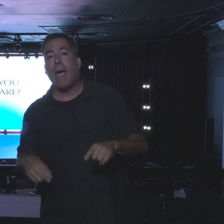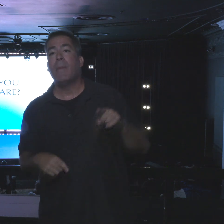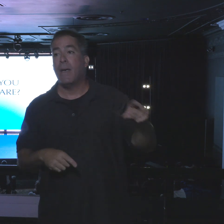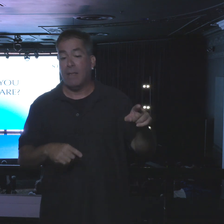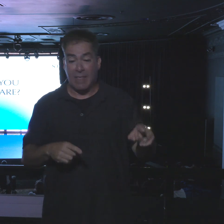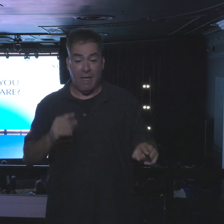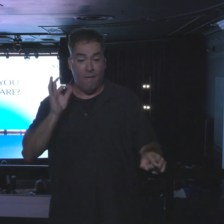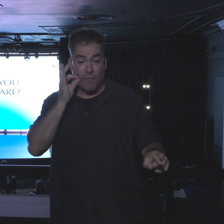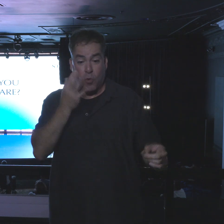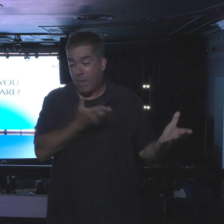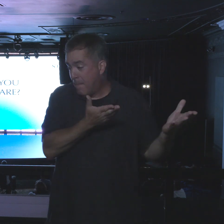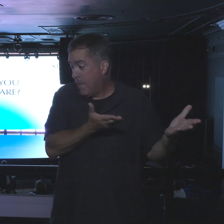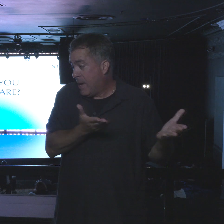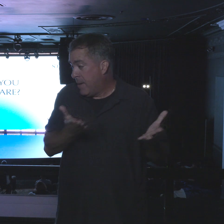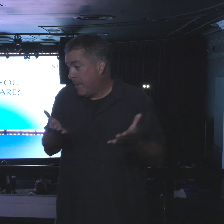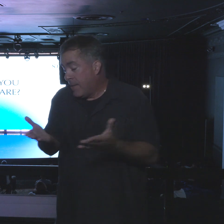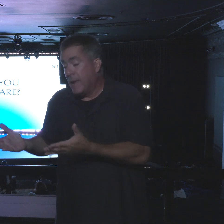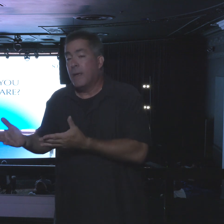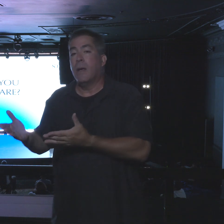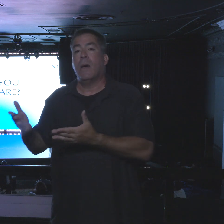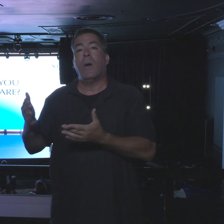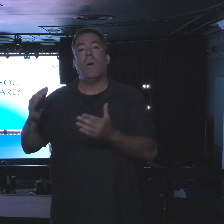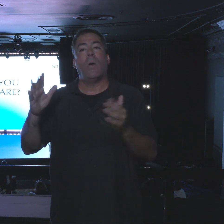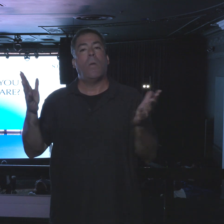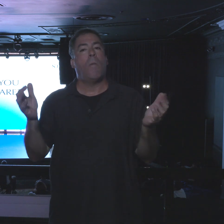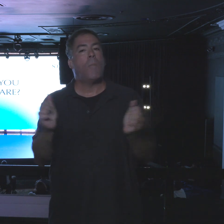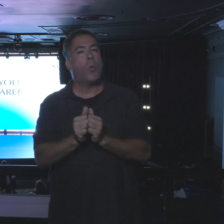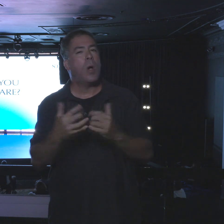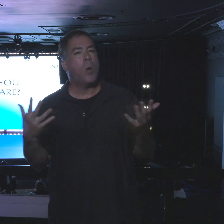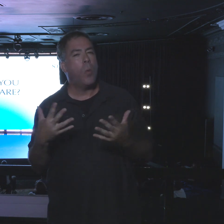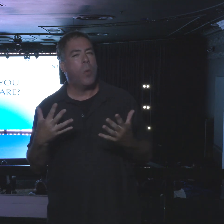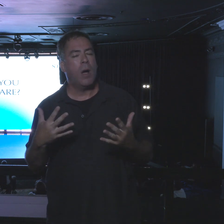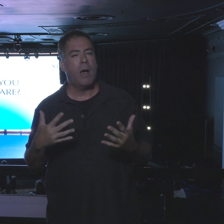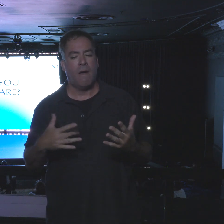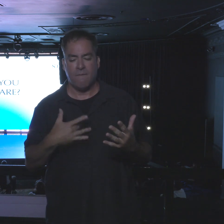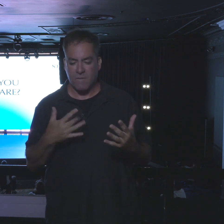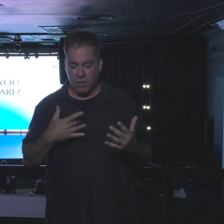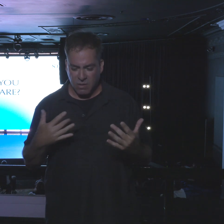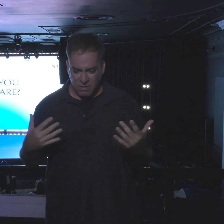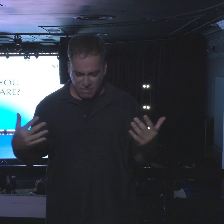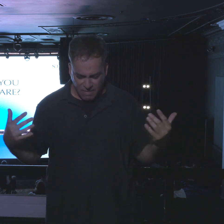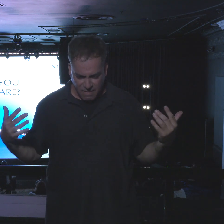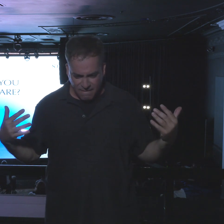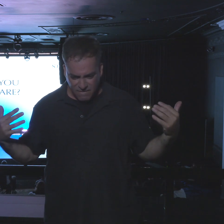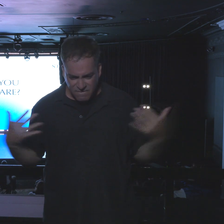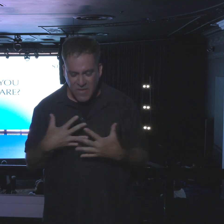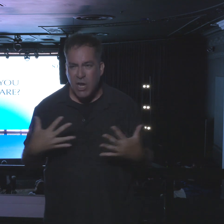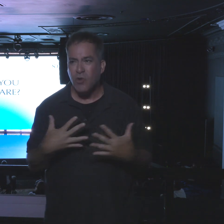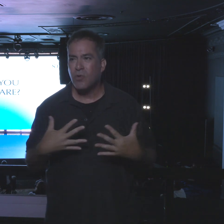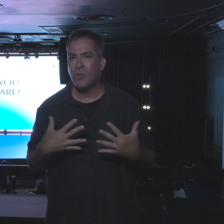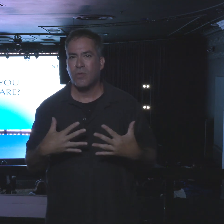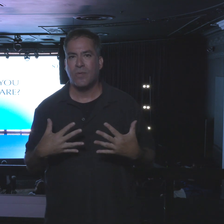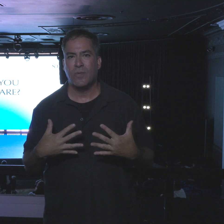proof, they're carrying around this gigantic sense of fruitlessness